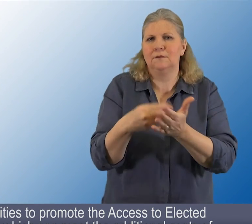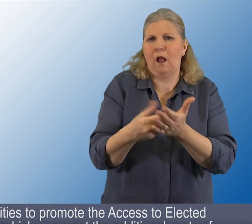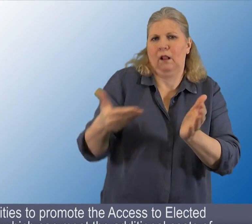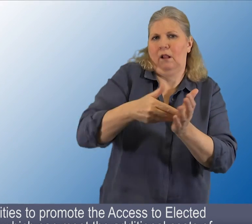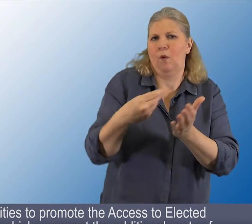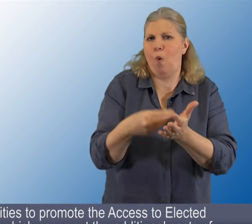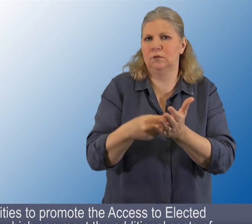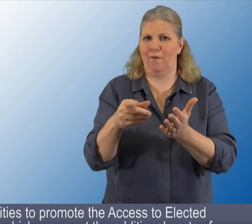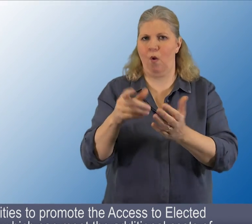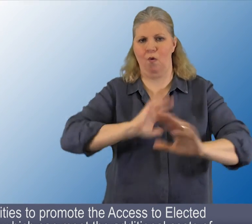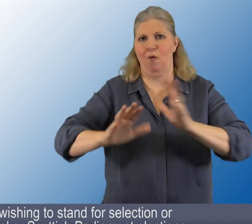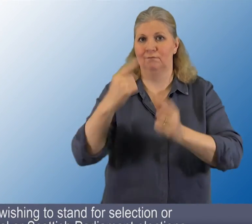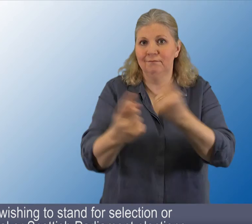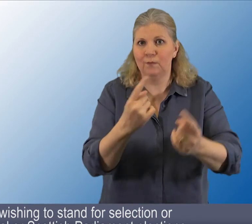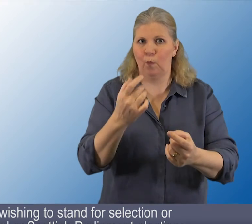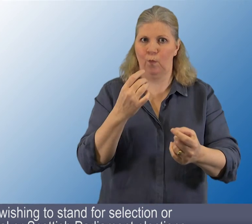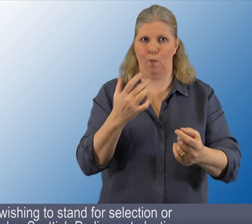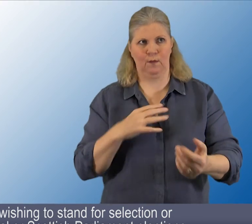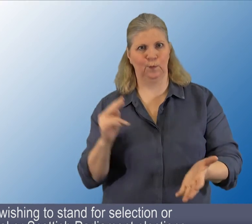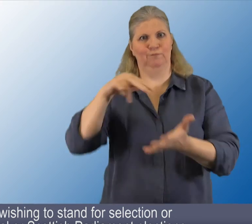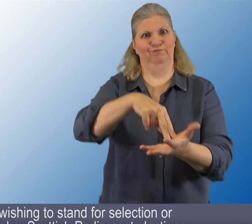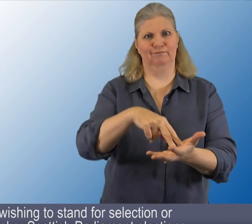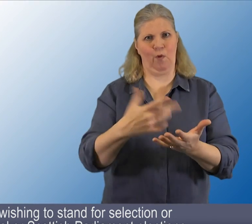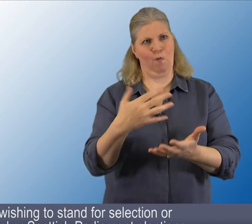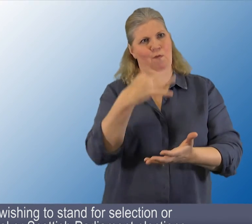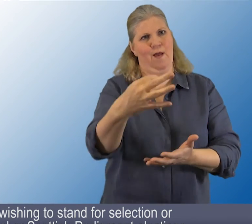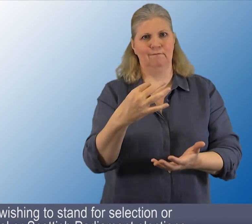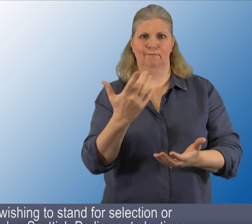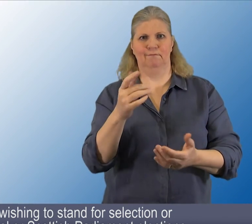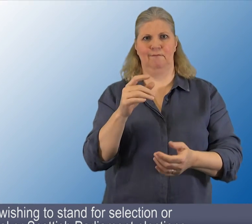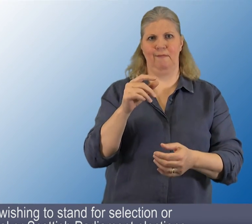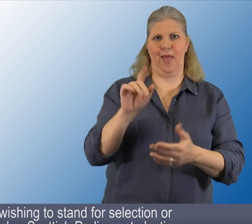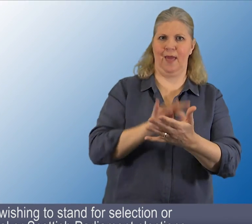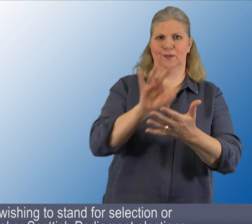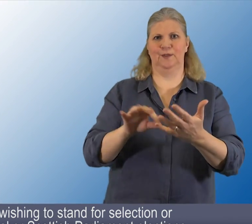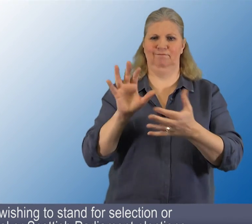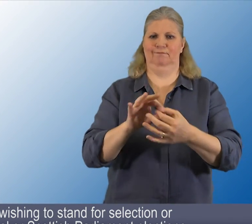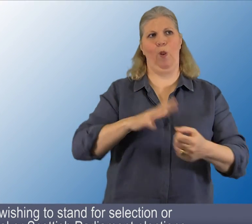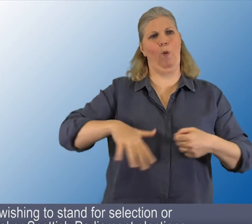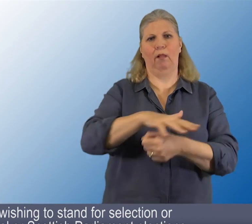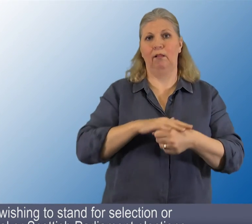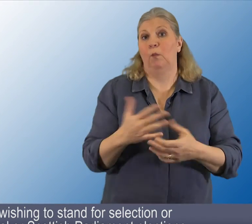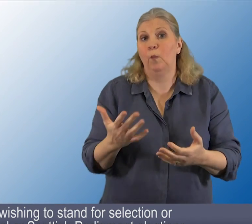of BSL users wishing to stand for selection or election in local or Scottish Parliament. 36. mentalanchise or 36.